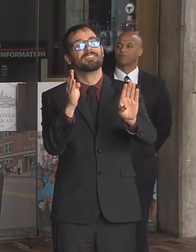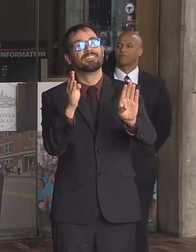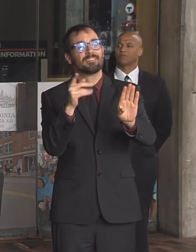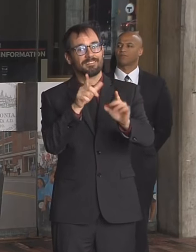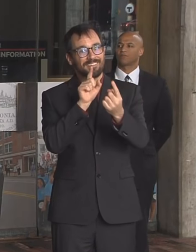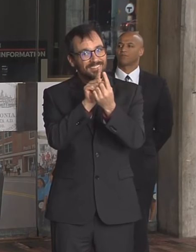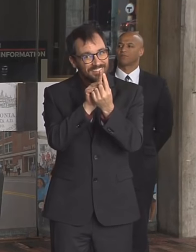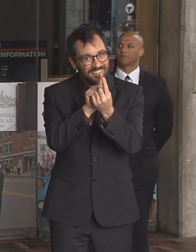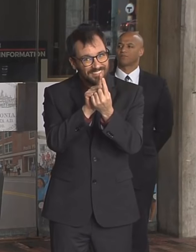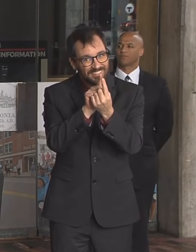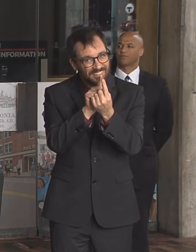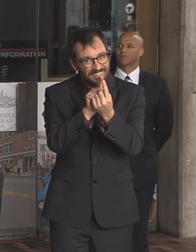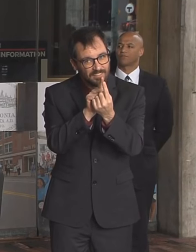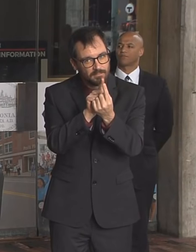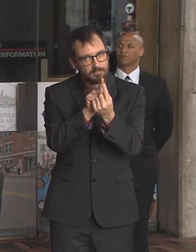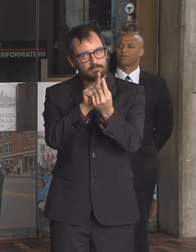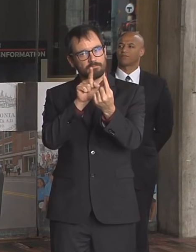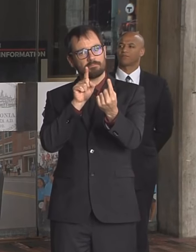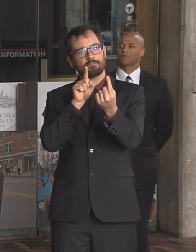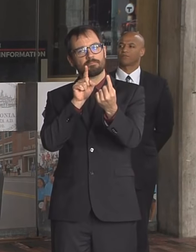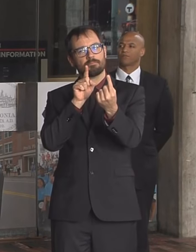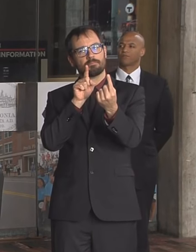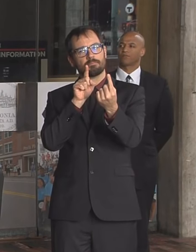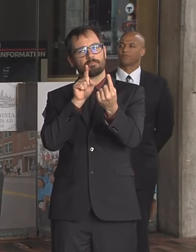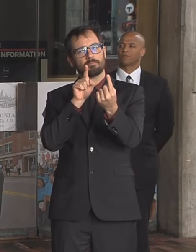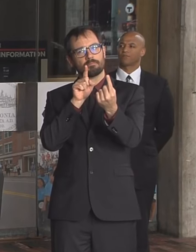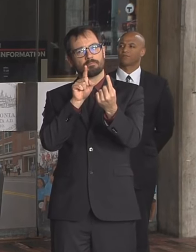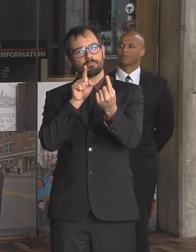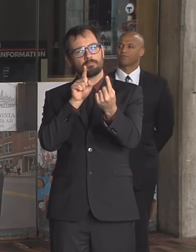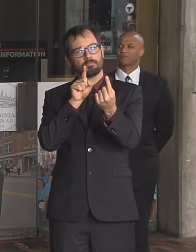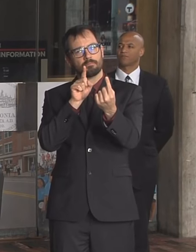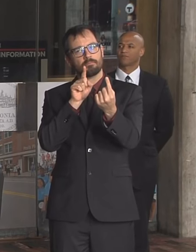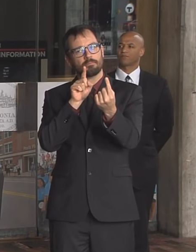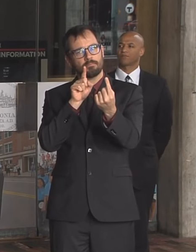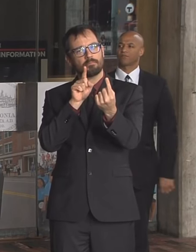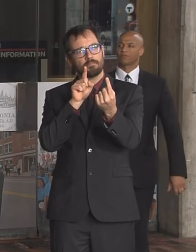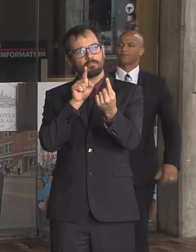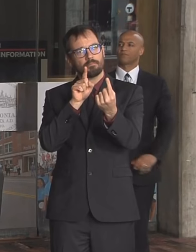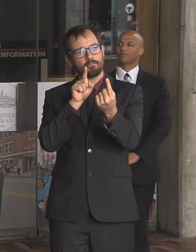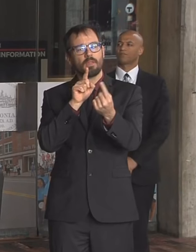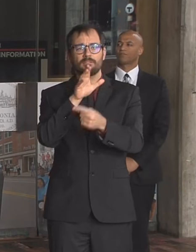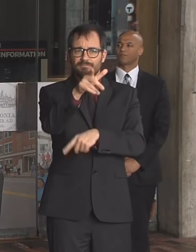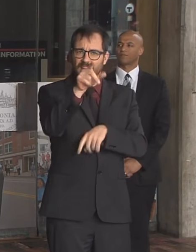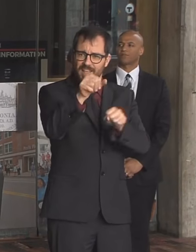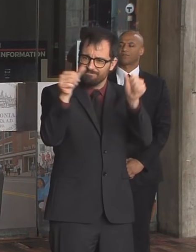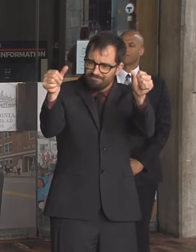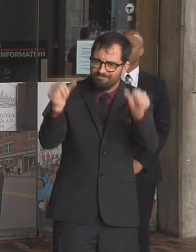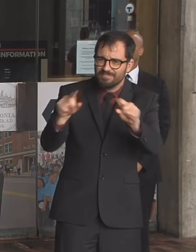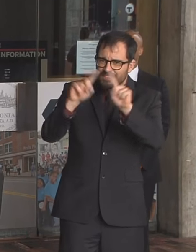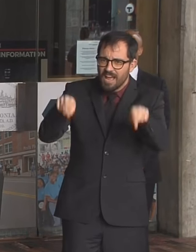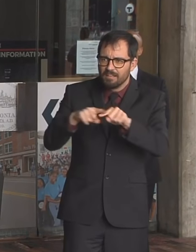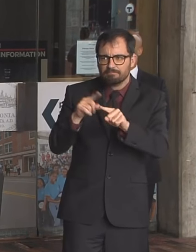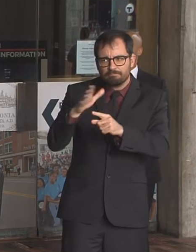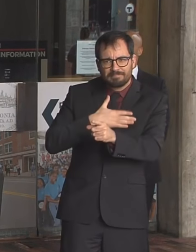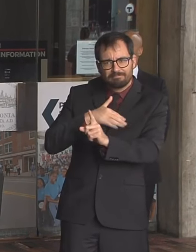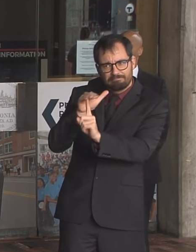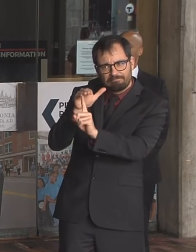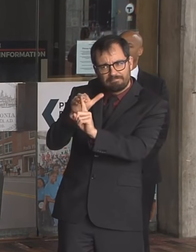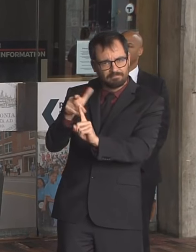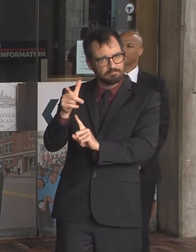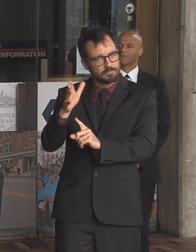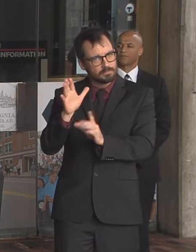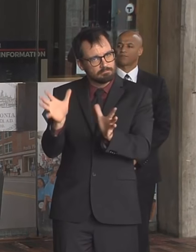So there'll be an opportunity there for that. Small businesses, we are concerned about our 40,000 small businesses.